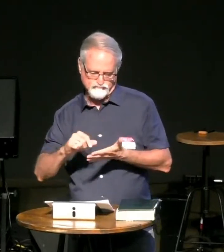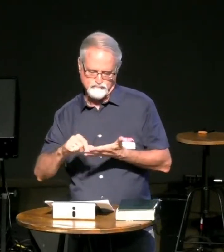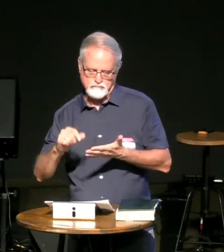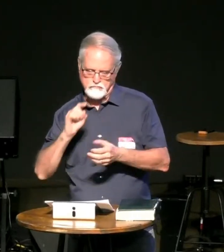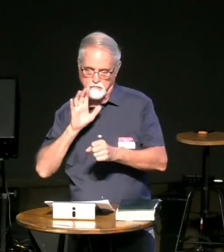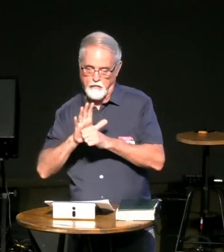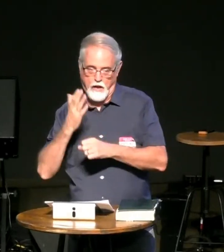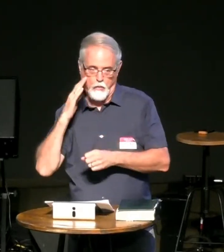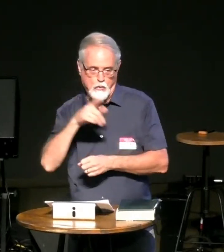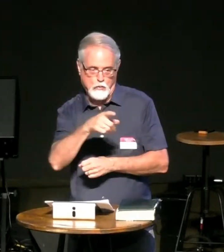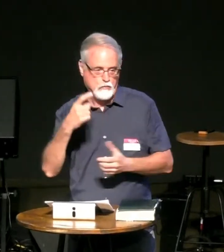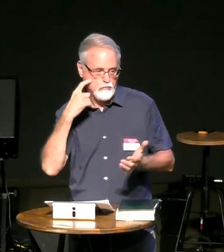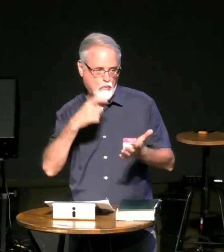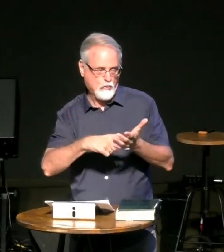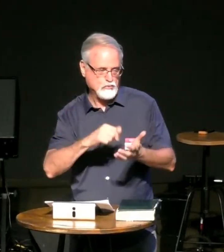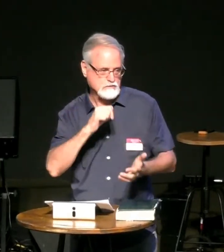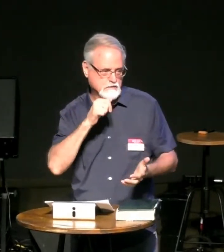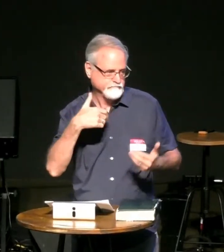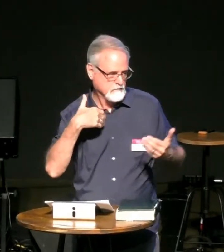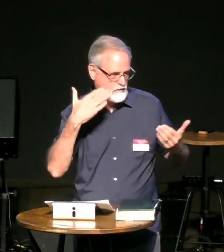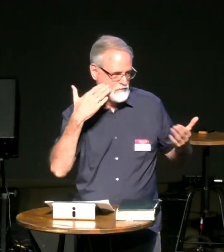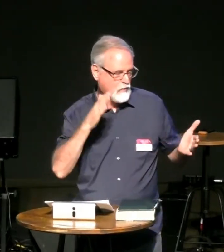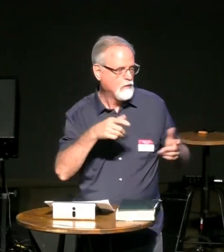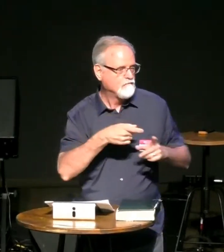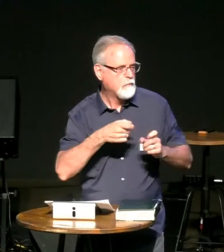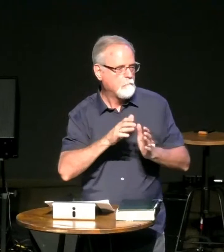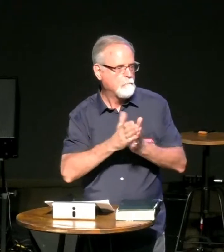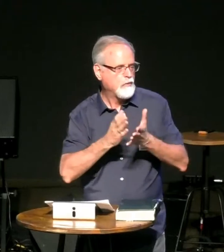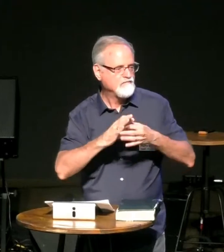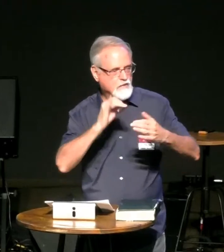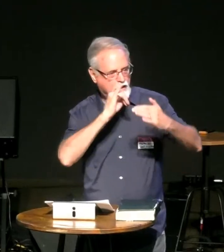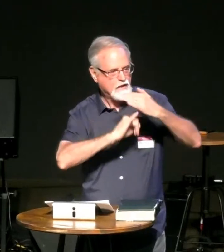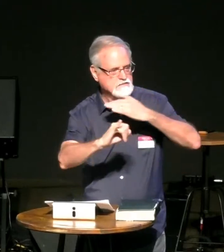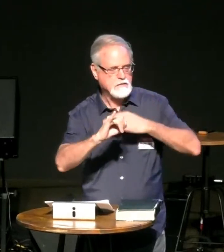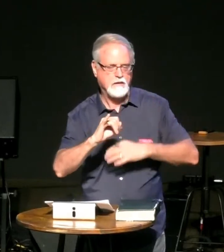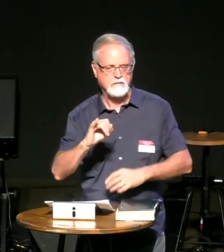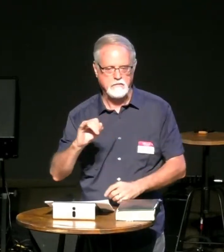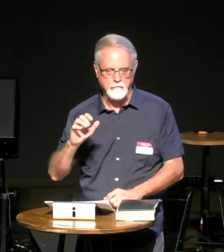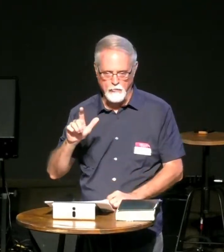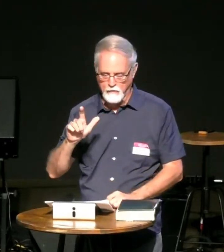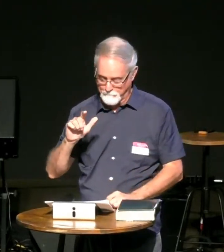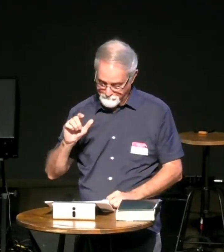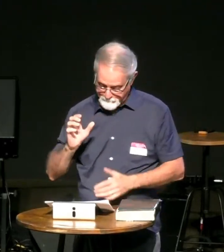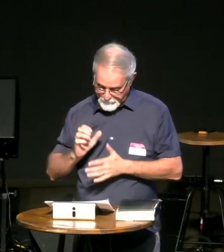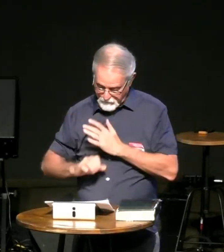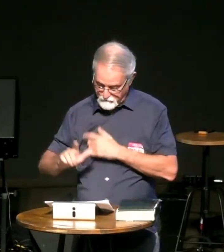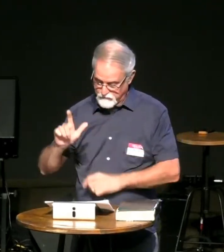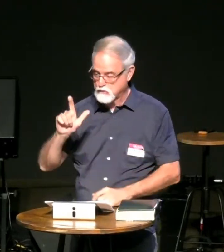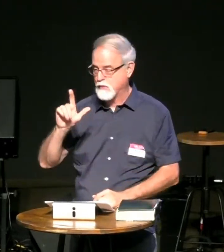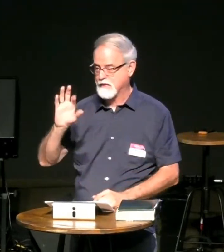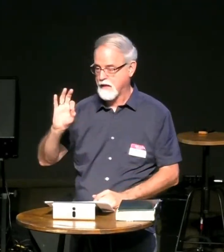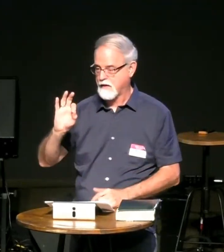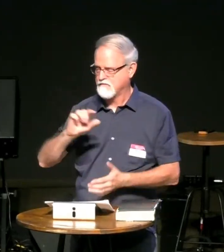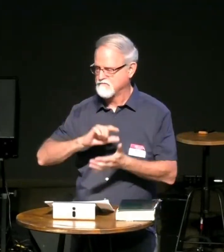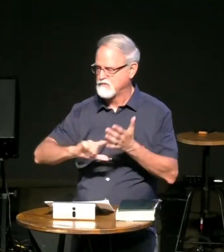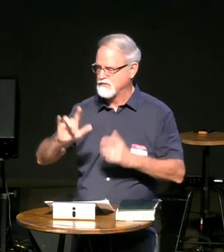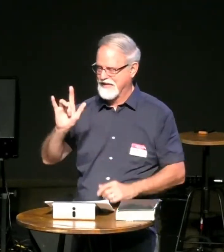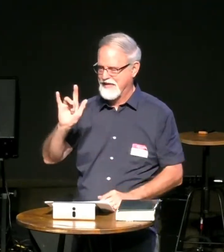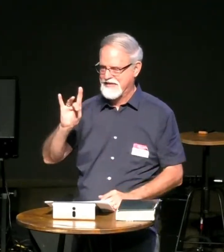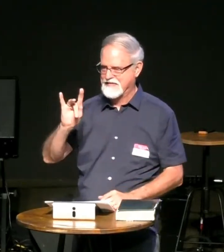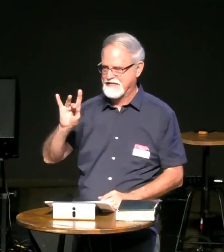we're family that's what the scriptures say and they promise maybe you don't know but in the book of isaiah